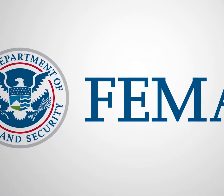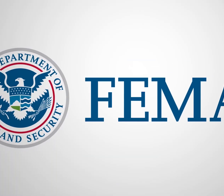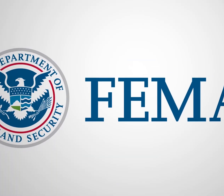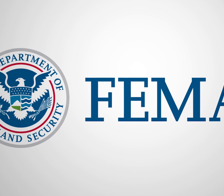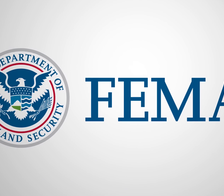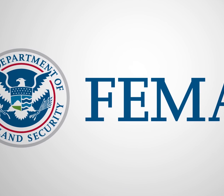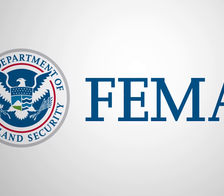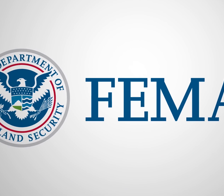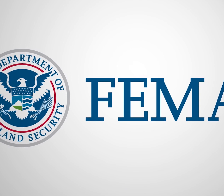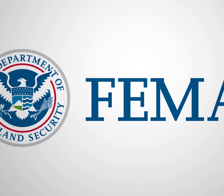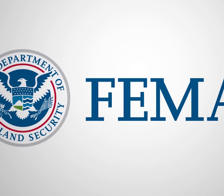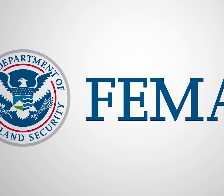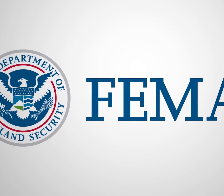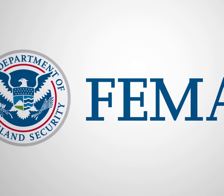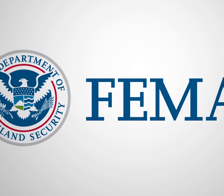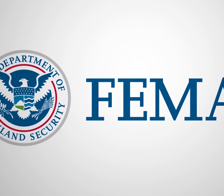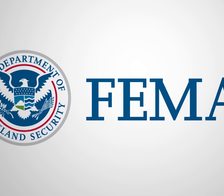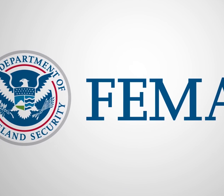InnoCaption.com InnoCaption.com InnoCaption.com InnoCaption.com InnoCaption Thank